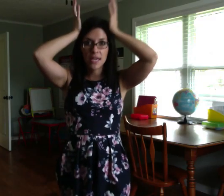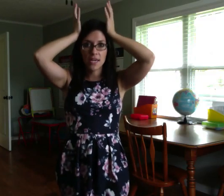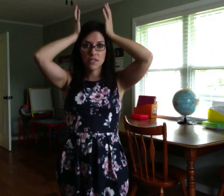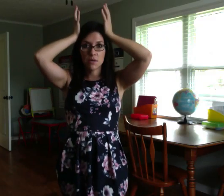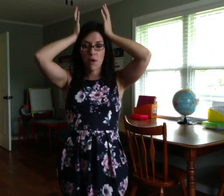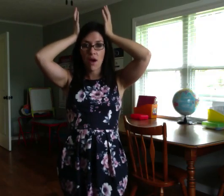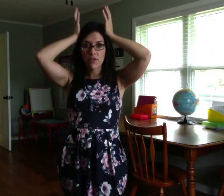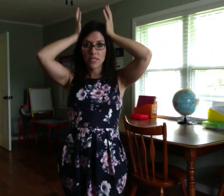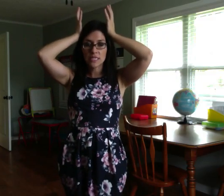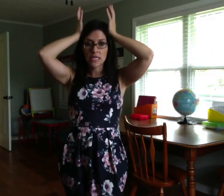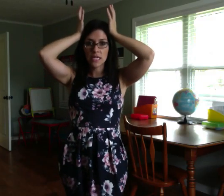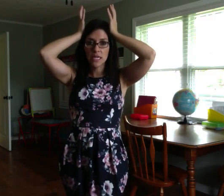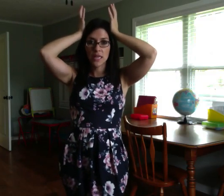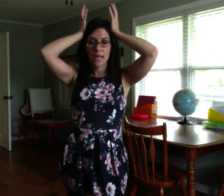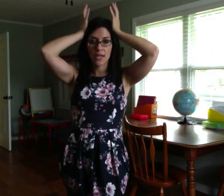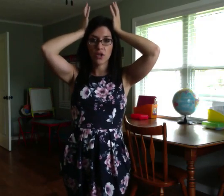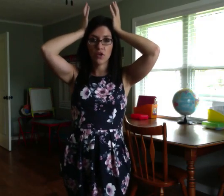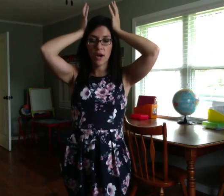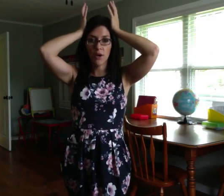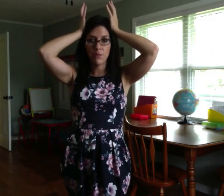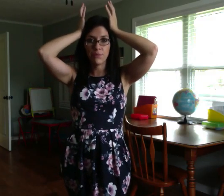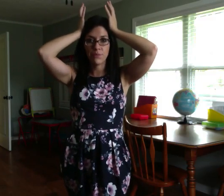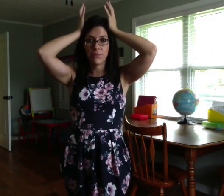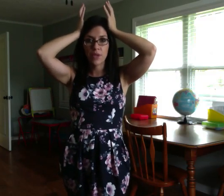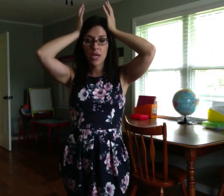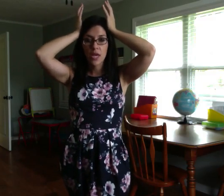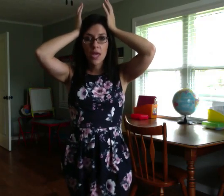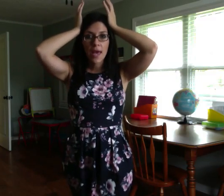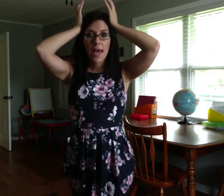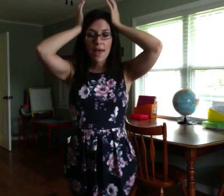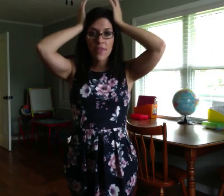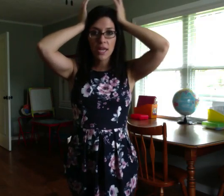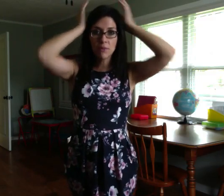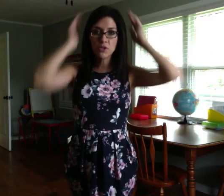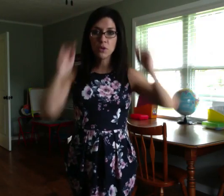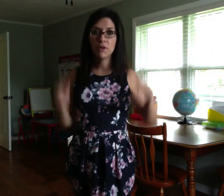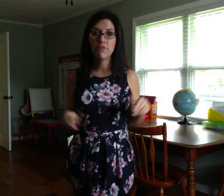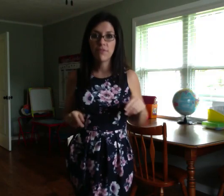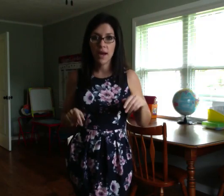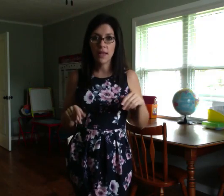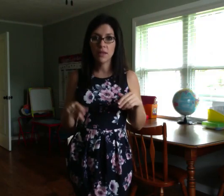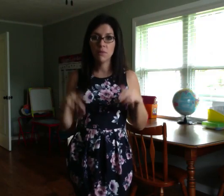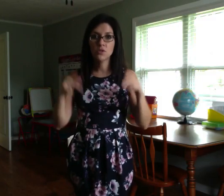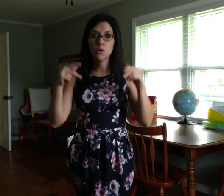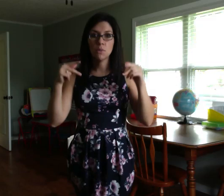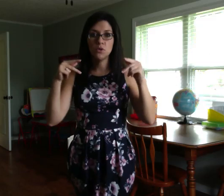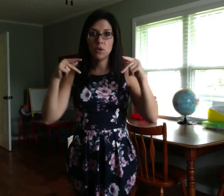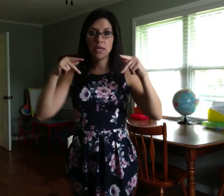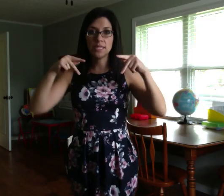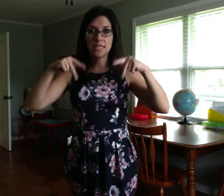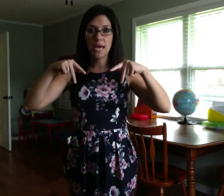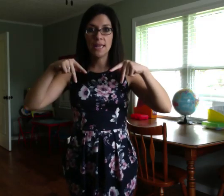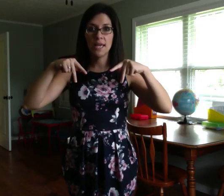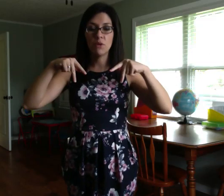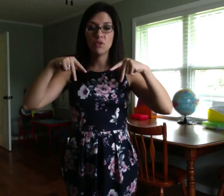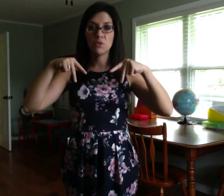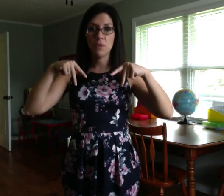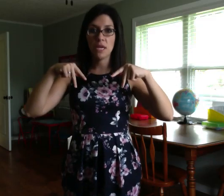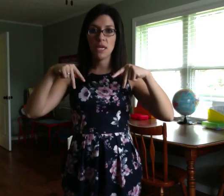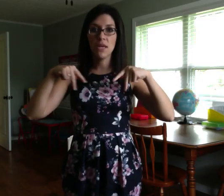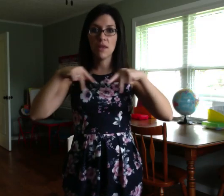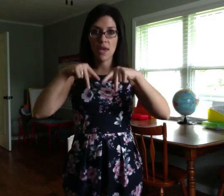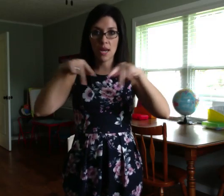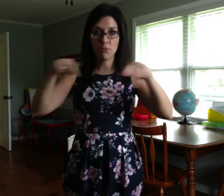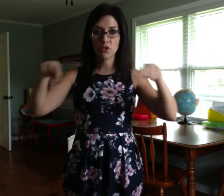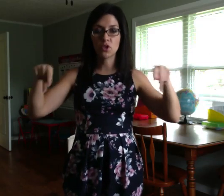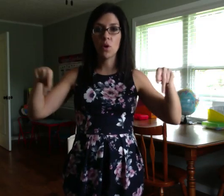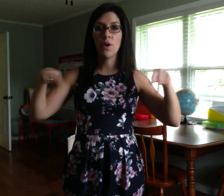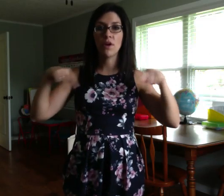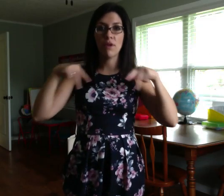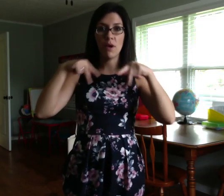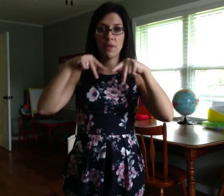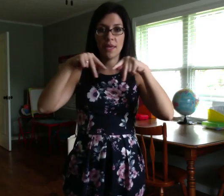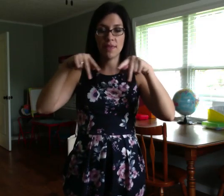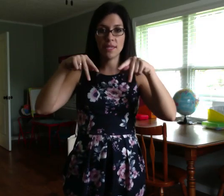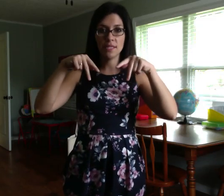kingdom, obviously, like a crown, and then I'm doing phylum. So, I'm doing a sign language P, and I'm just going around like this.